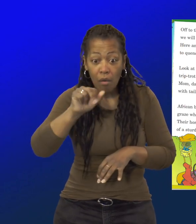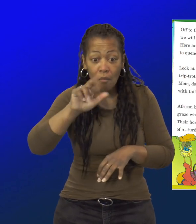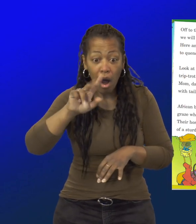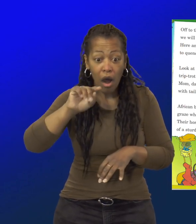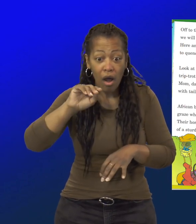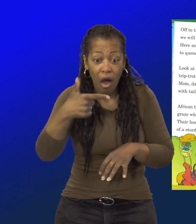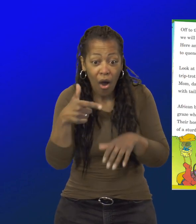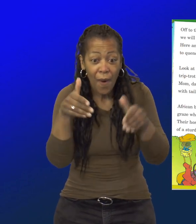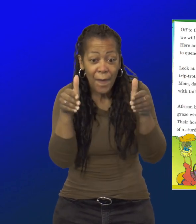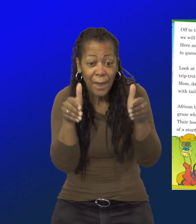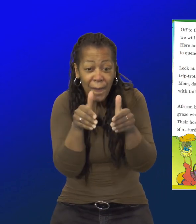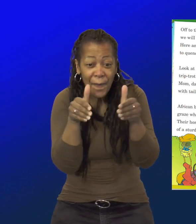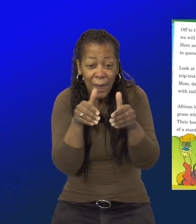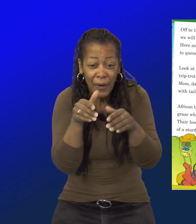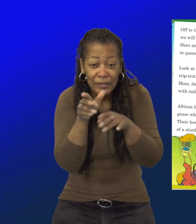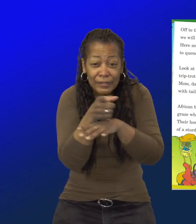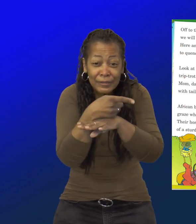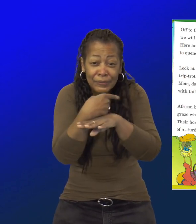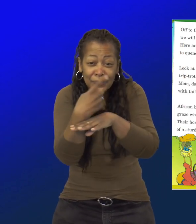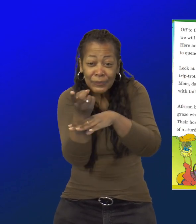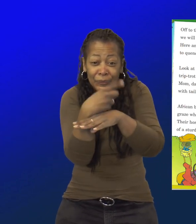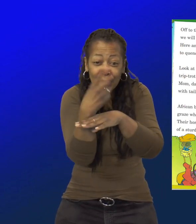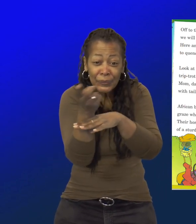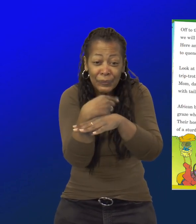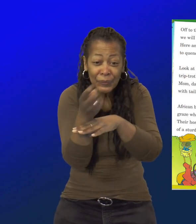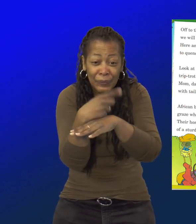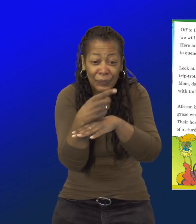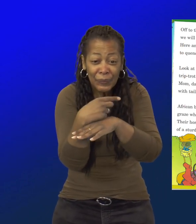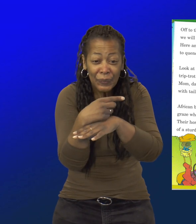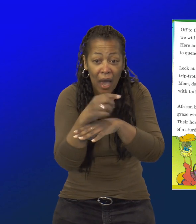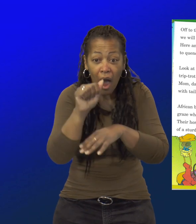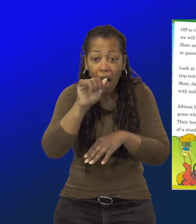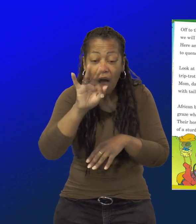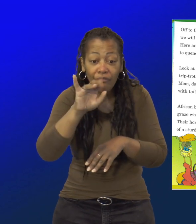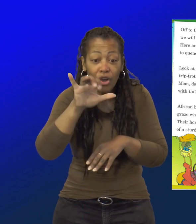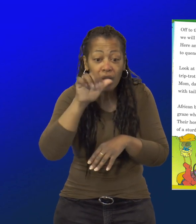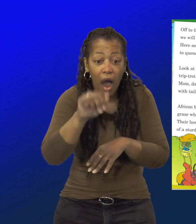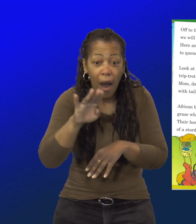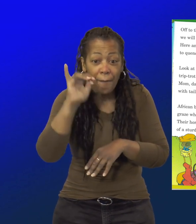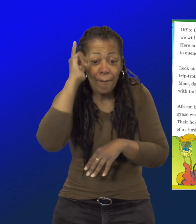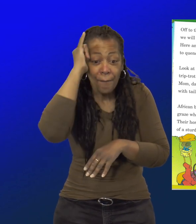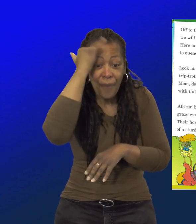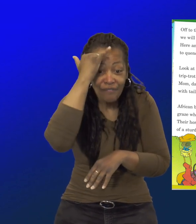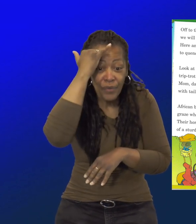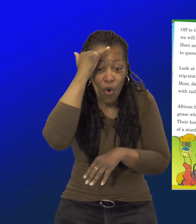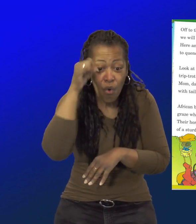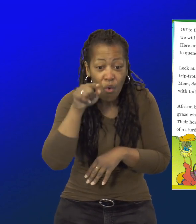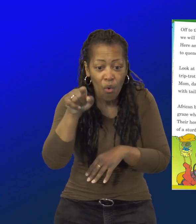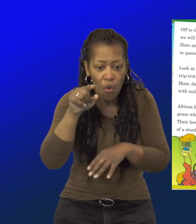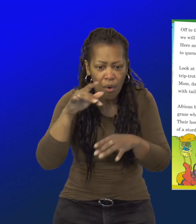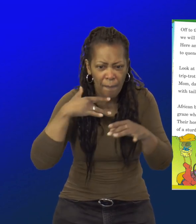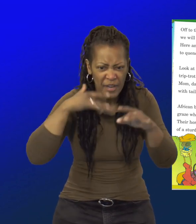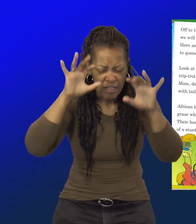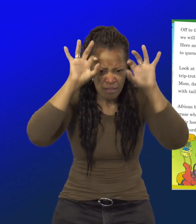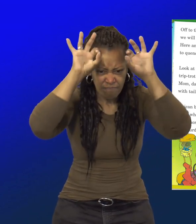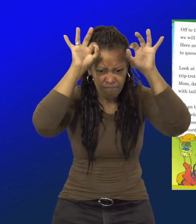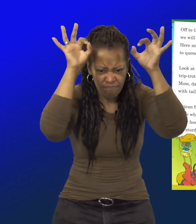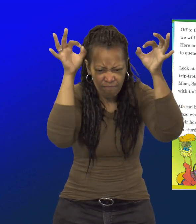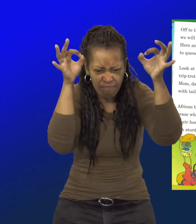dad, and piglets with tails in the air. African buffalo graze where it's